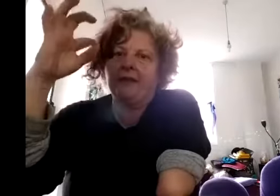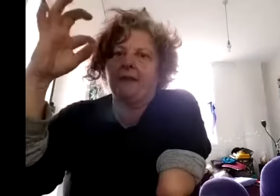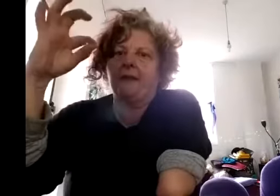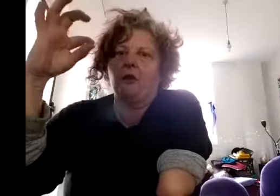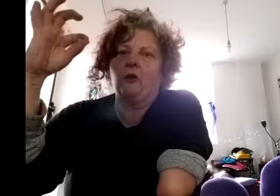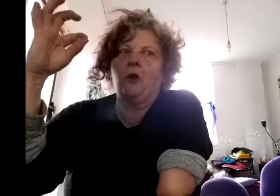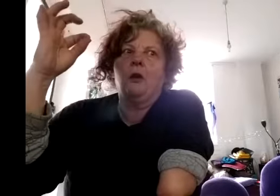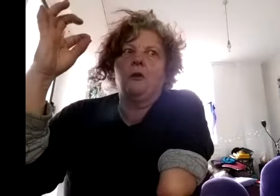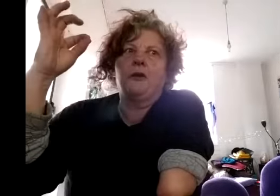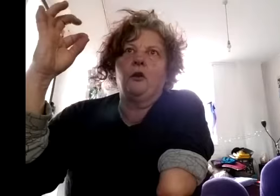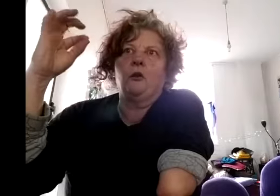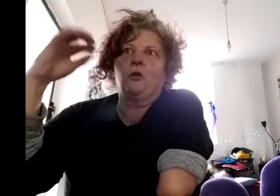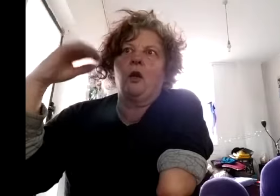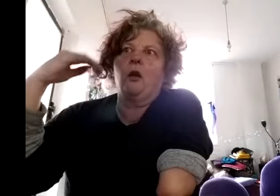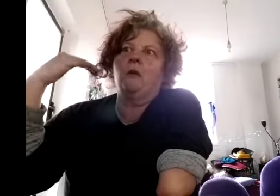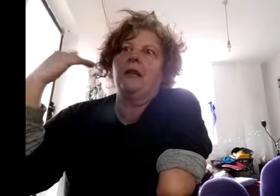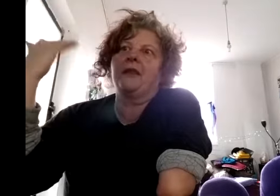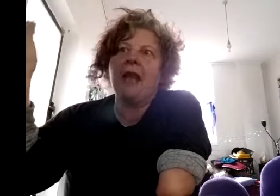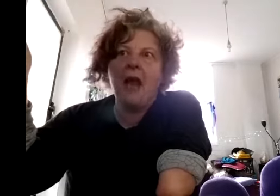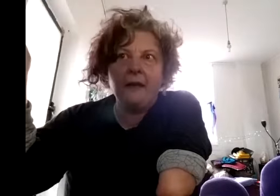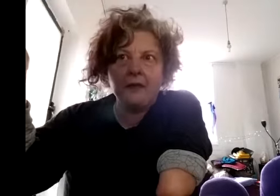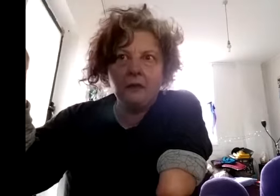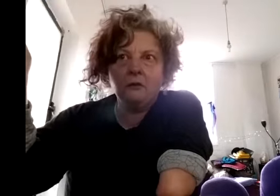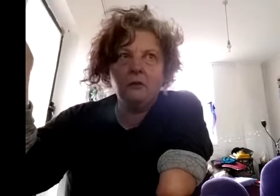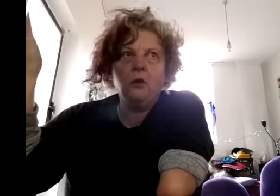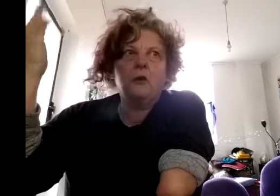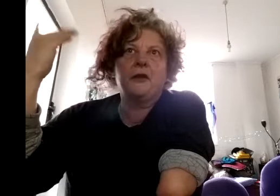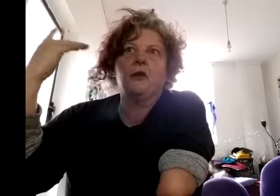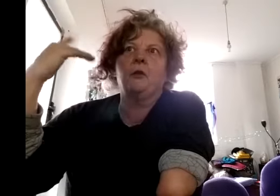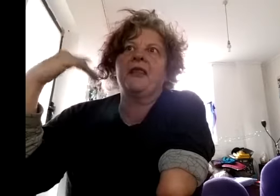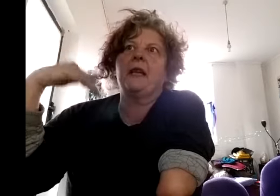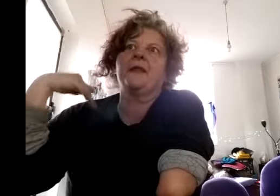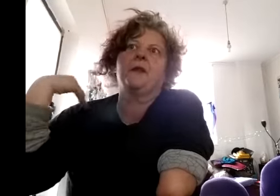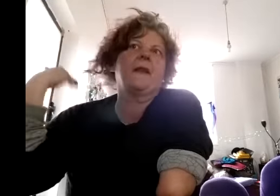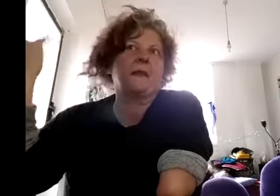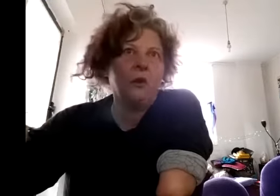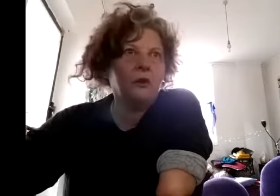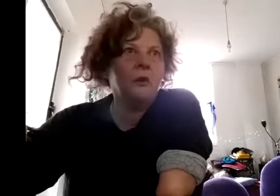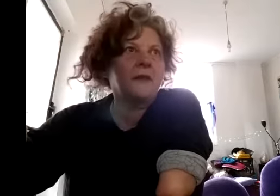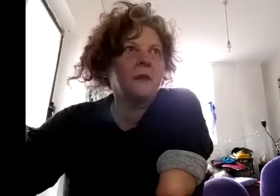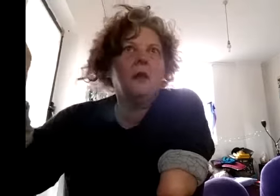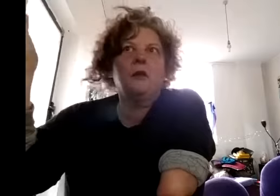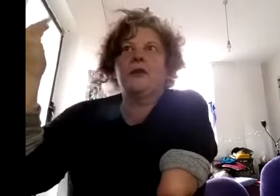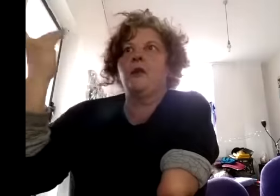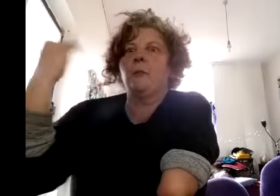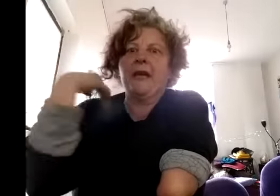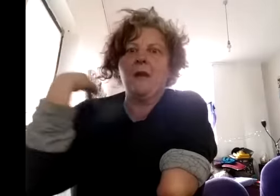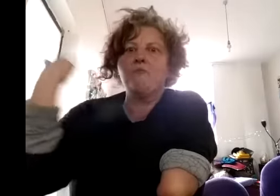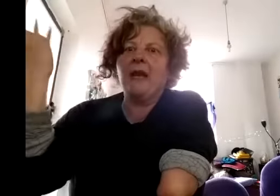so to go into character to tell a story that's not yours to be a mean